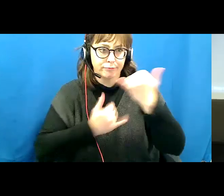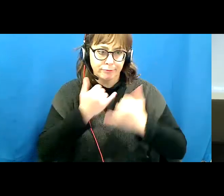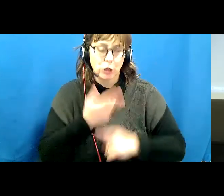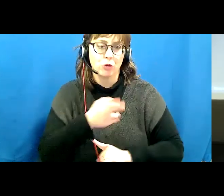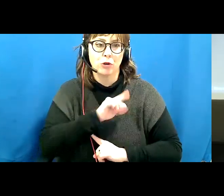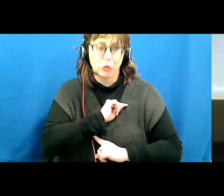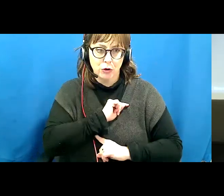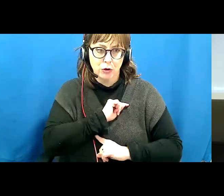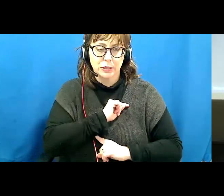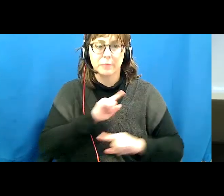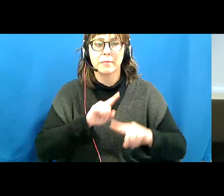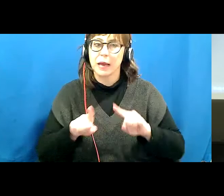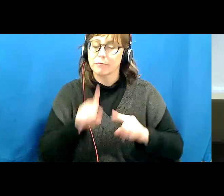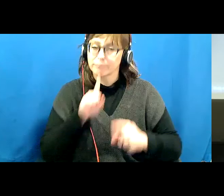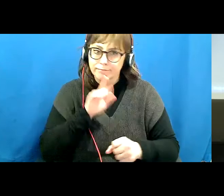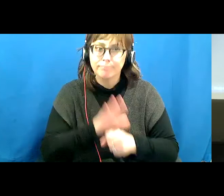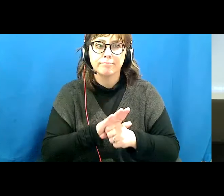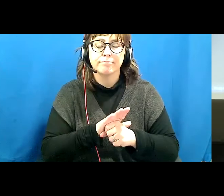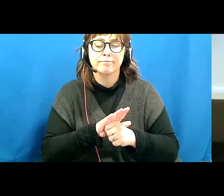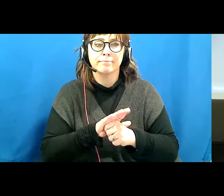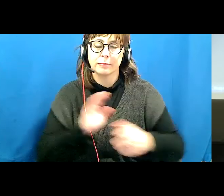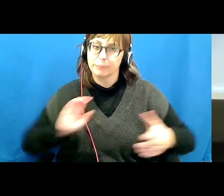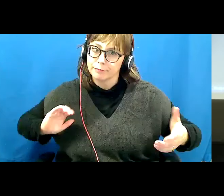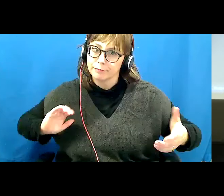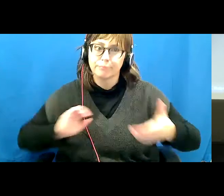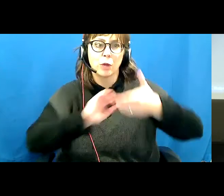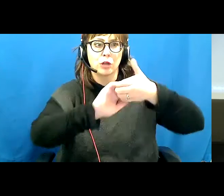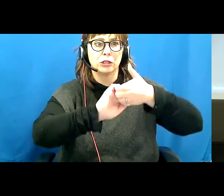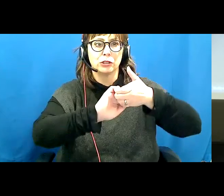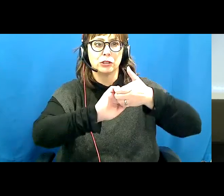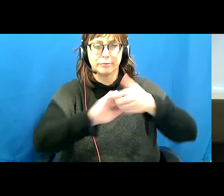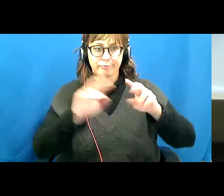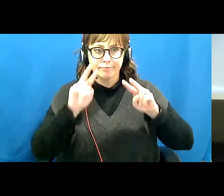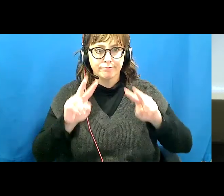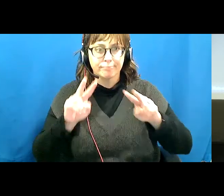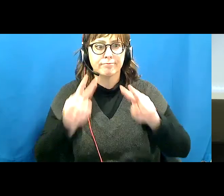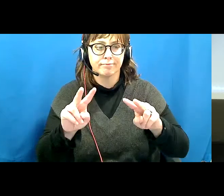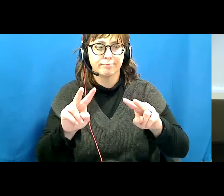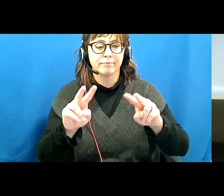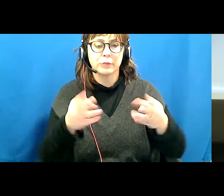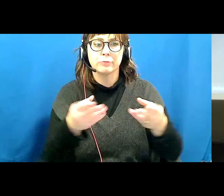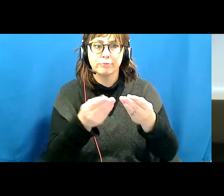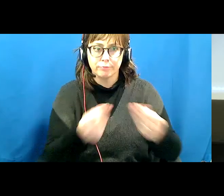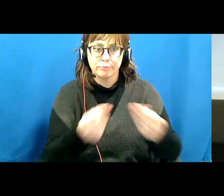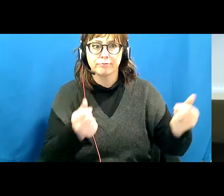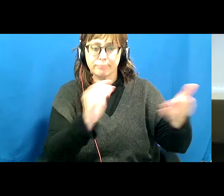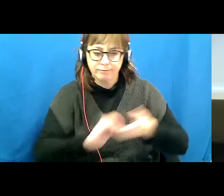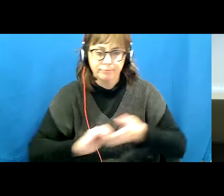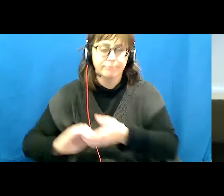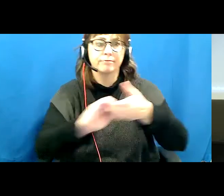move forward in partnership with Indigenous communities in a spirit of reconciliation and collaboration.